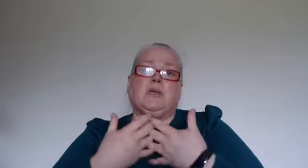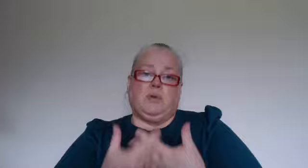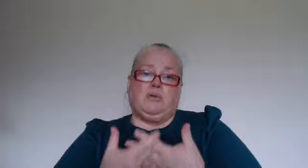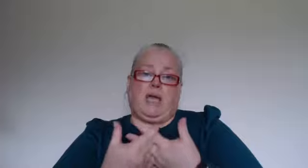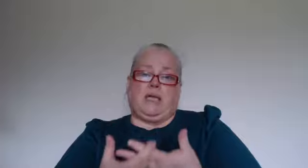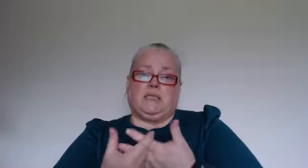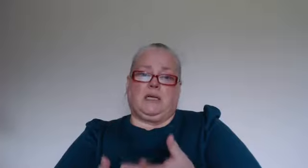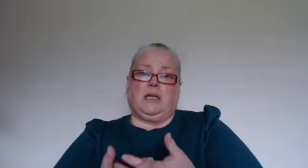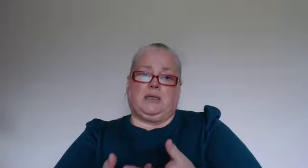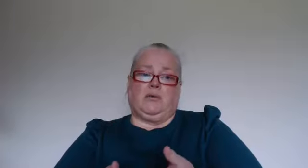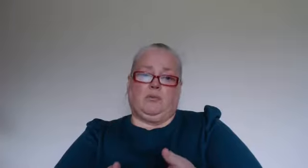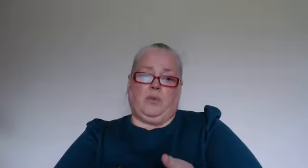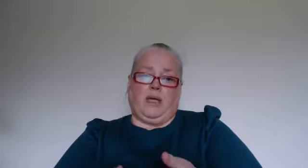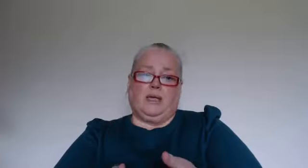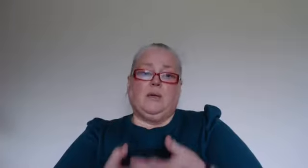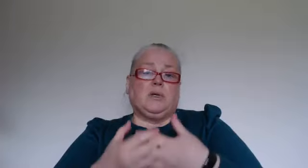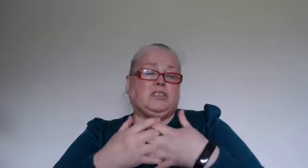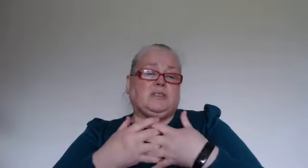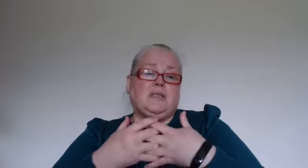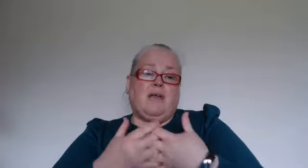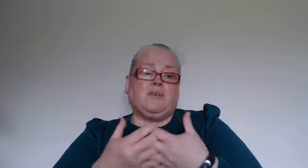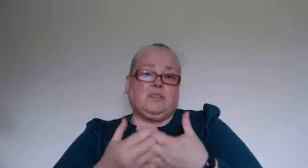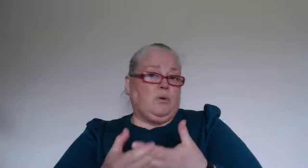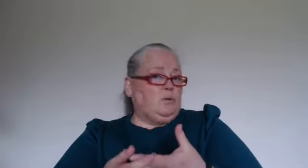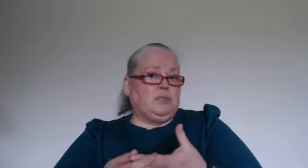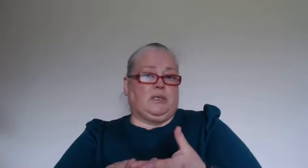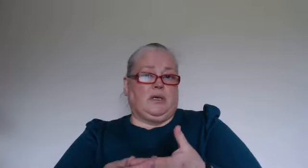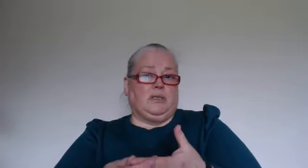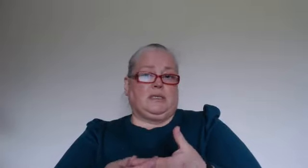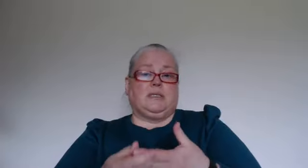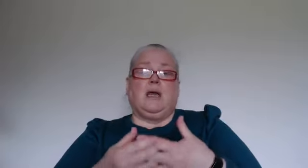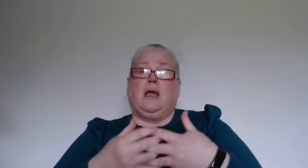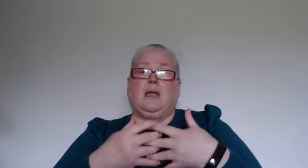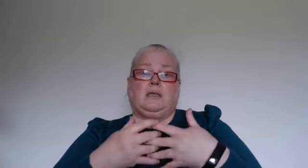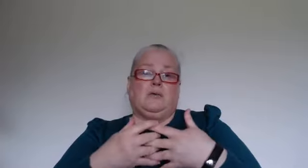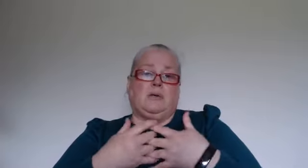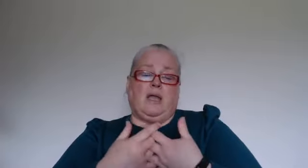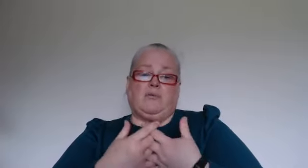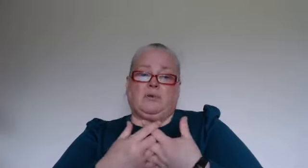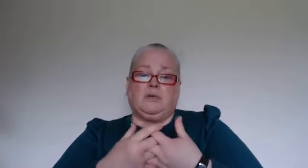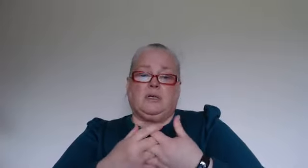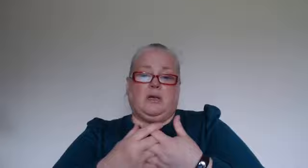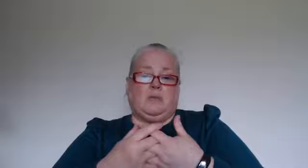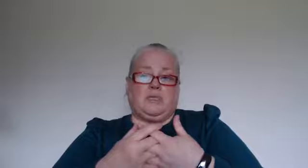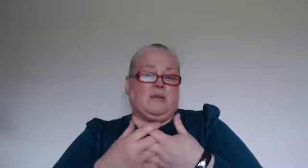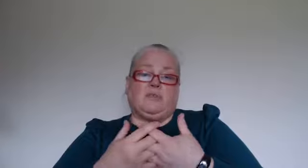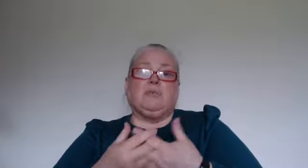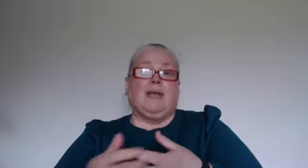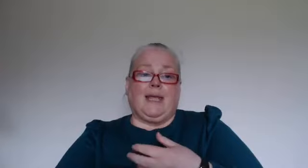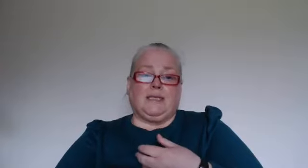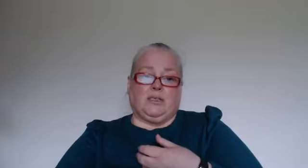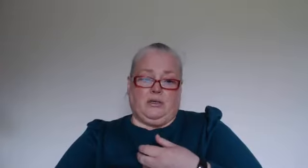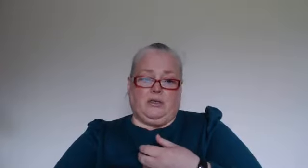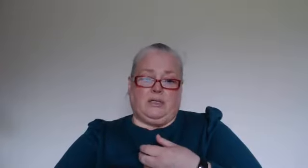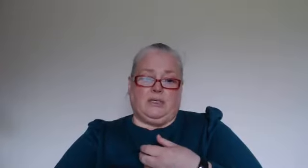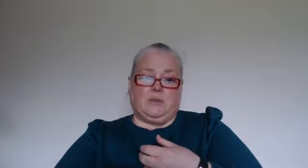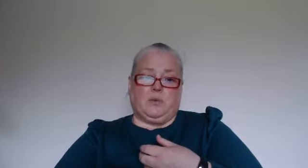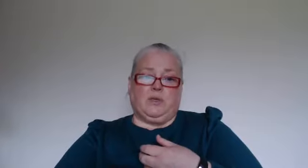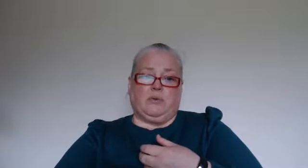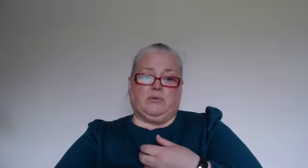communicate in a healthy way because it's never too old to learn this and you're never um it's never too late to learn this but i would